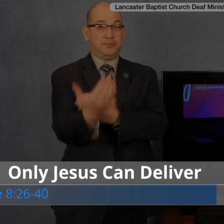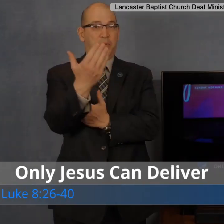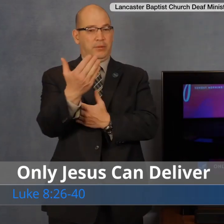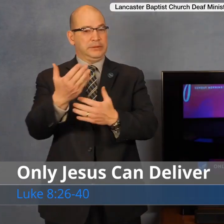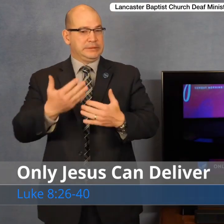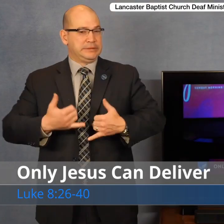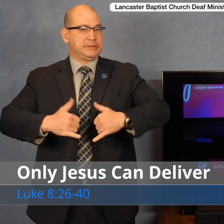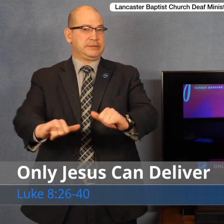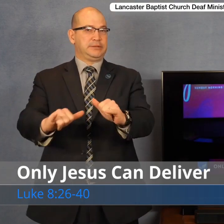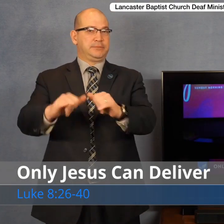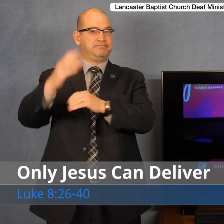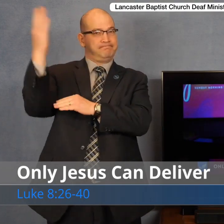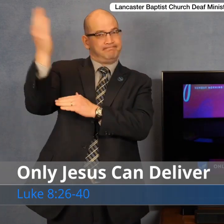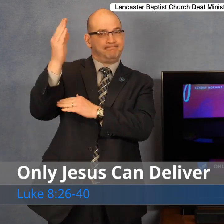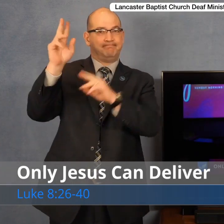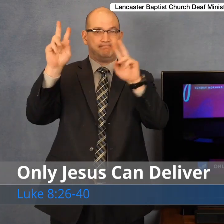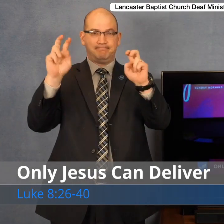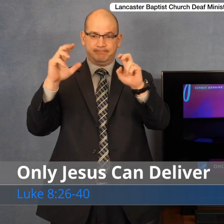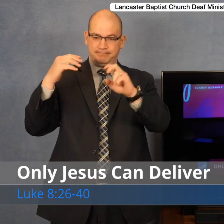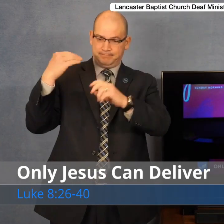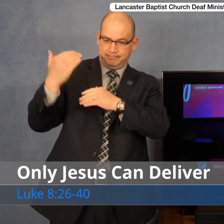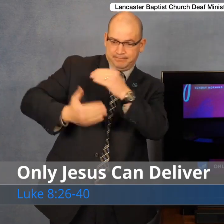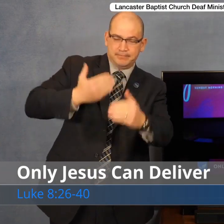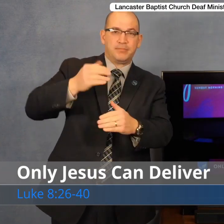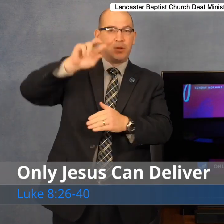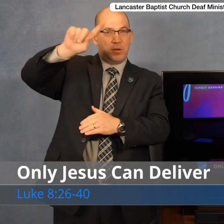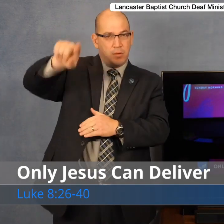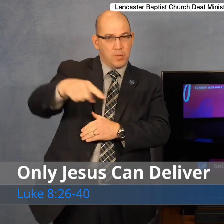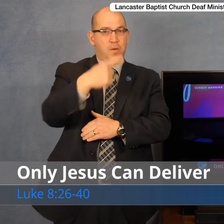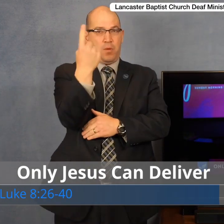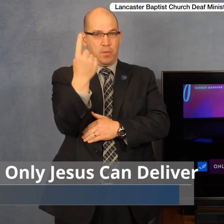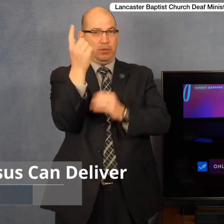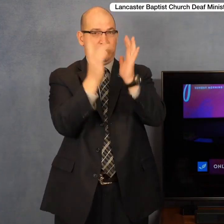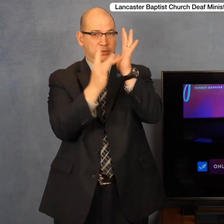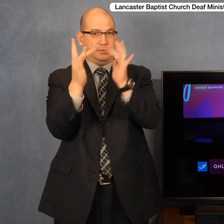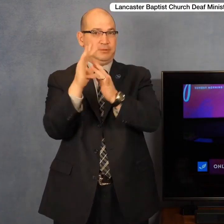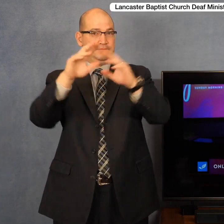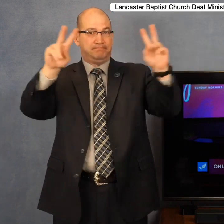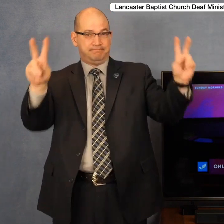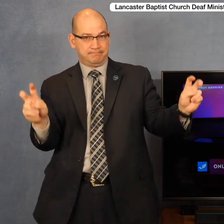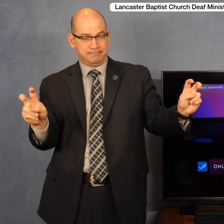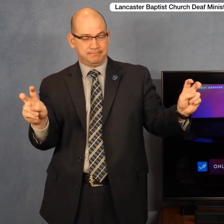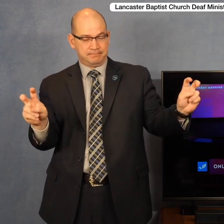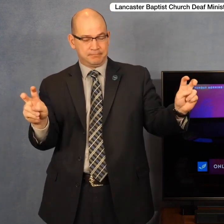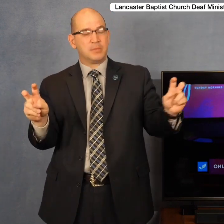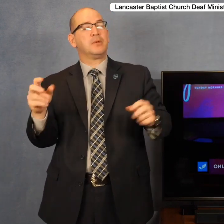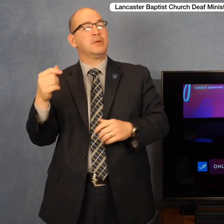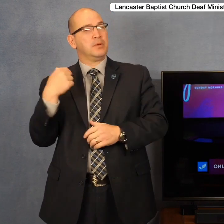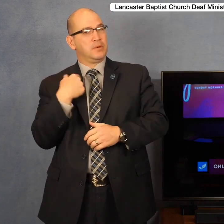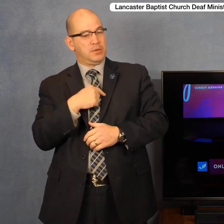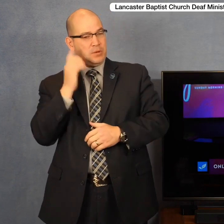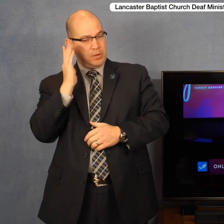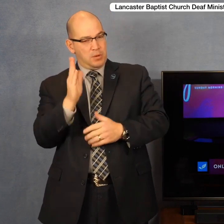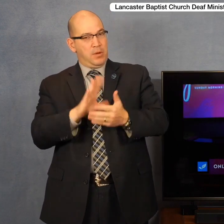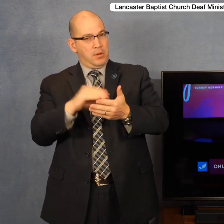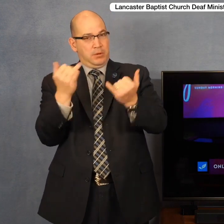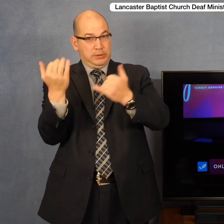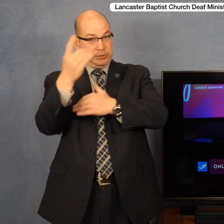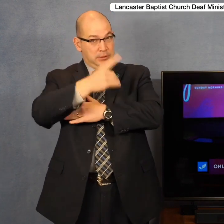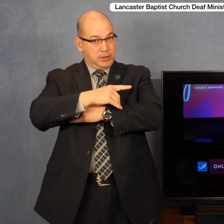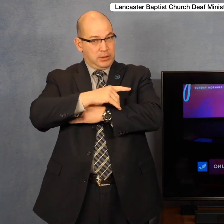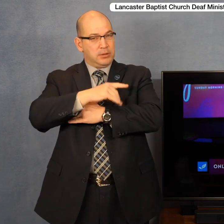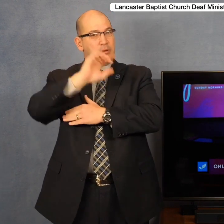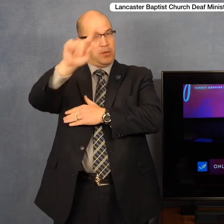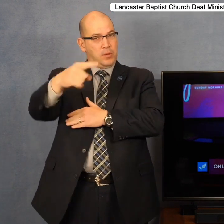And today we're going to see that only Jesus can deliver us from the grip of Satan, from the difficult